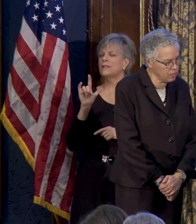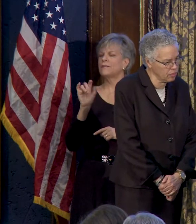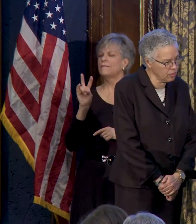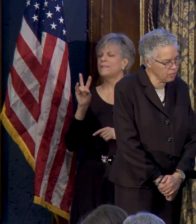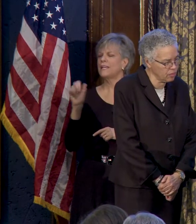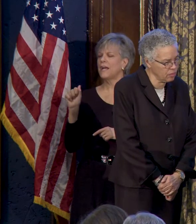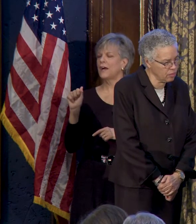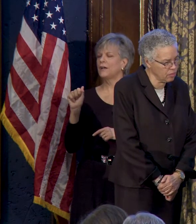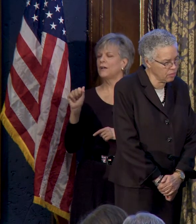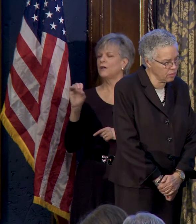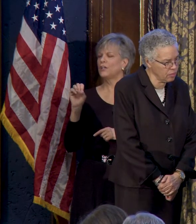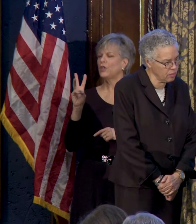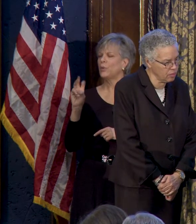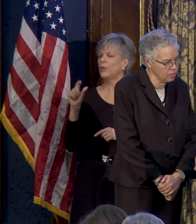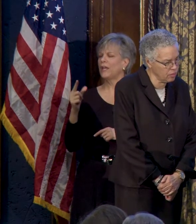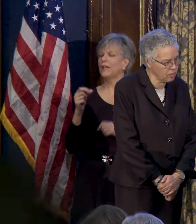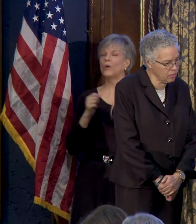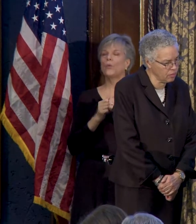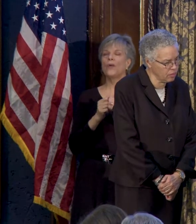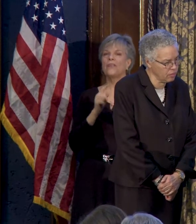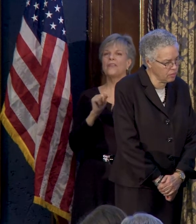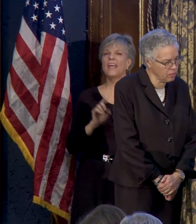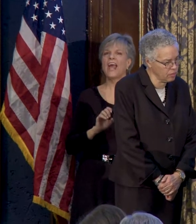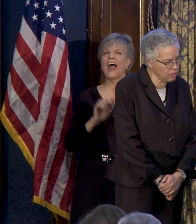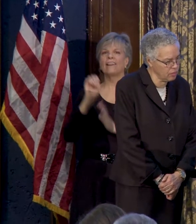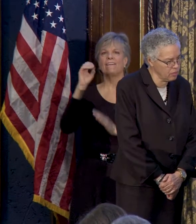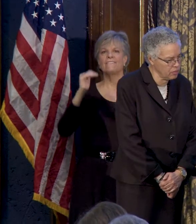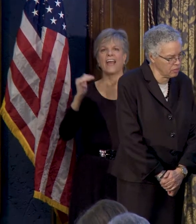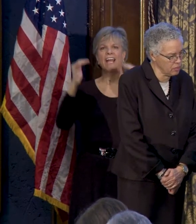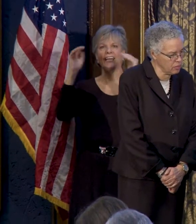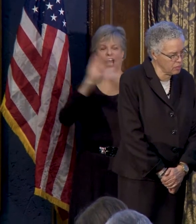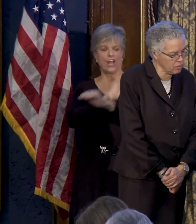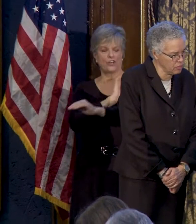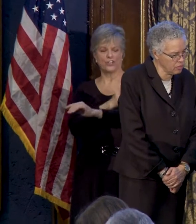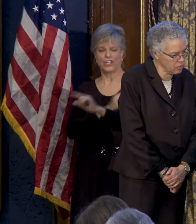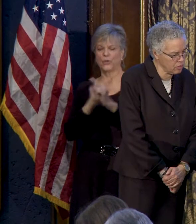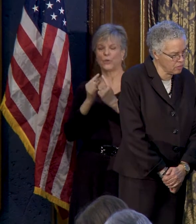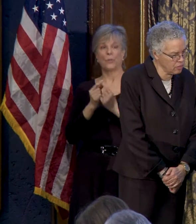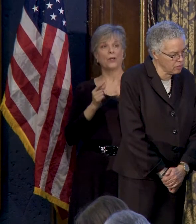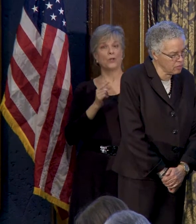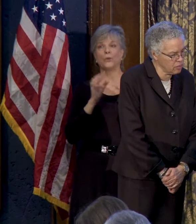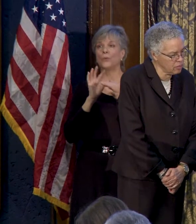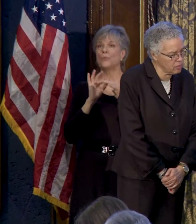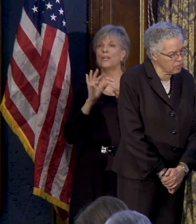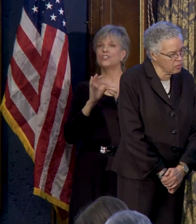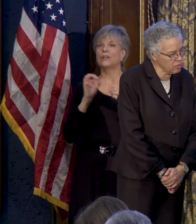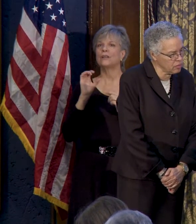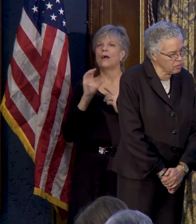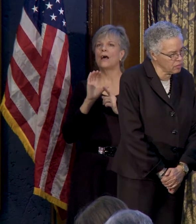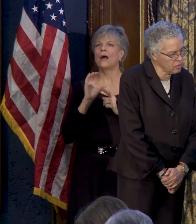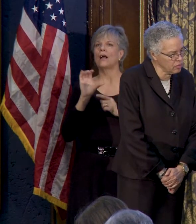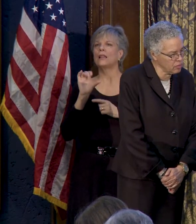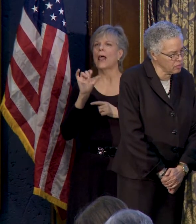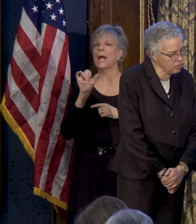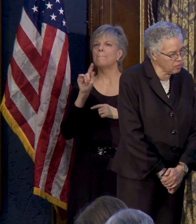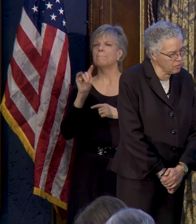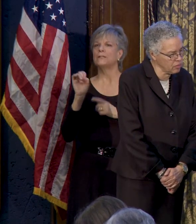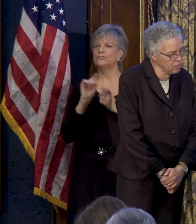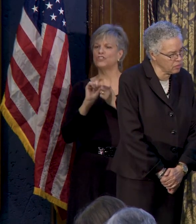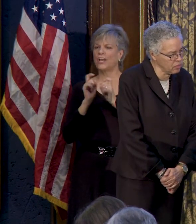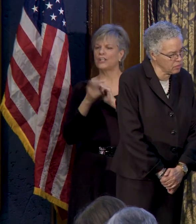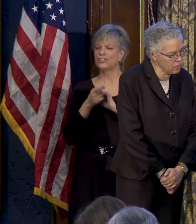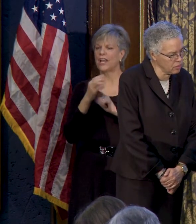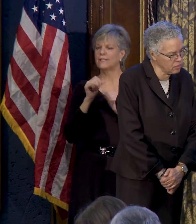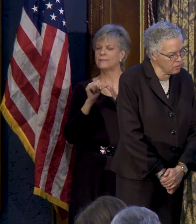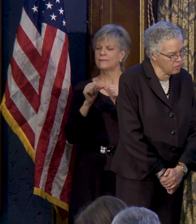Elevate Energy Group. You mentioned climate change and sustainability. How will you